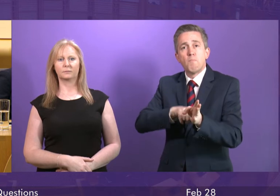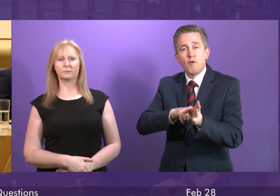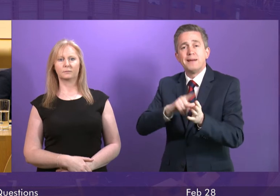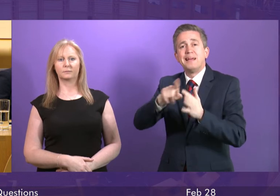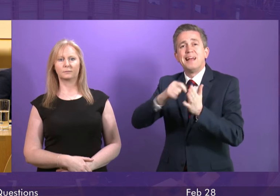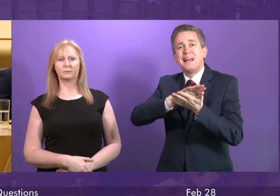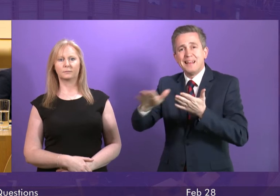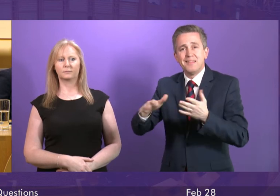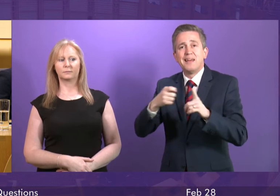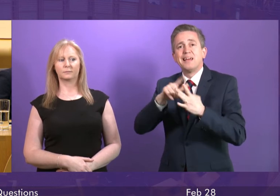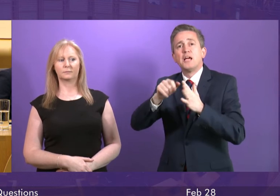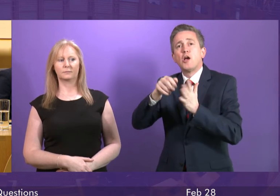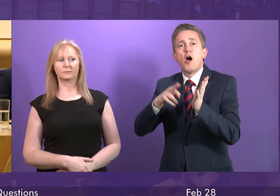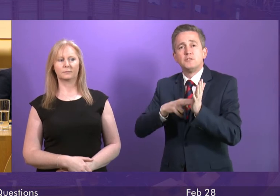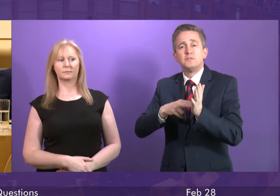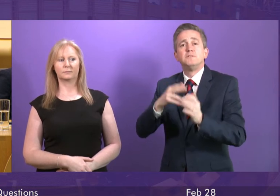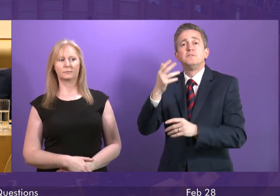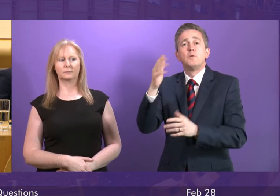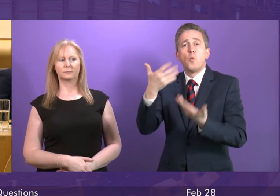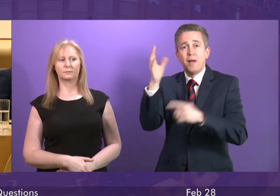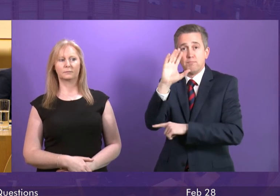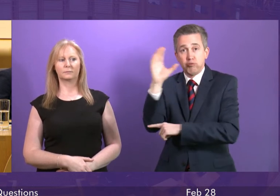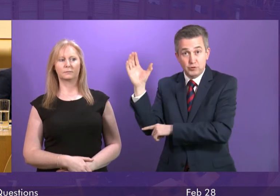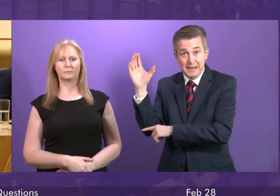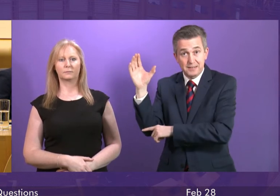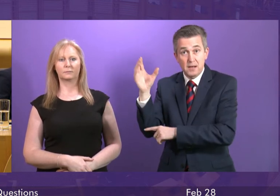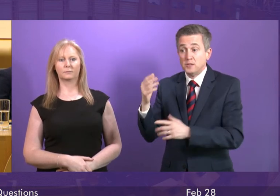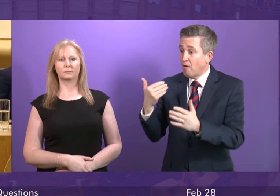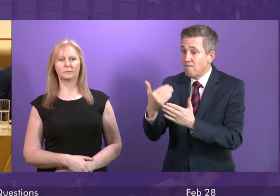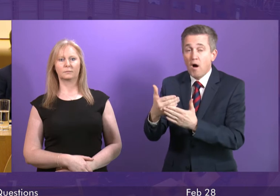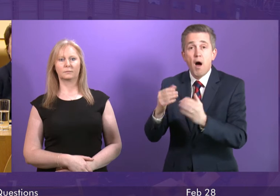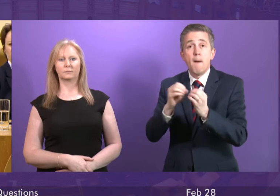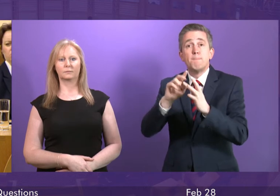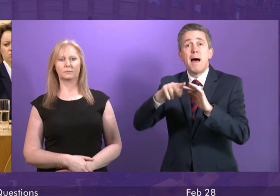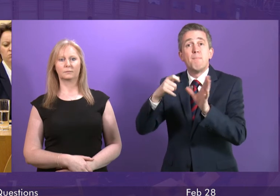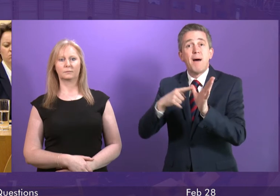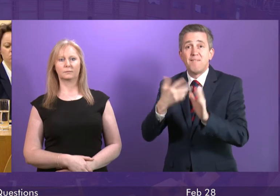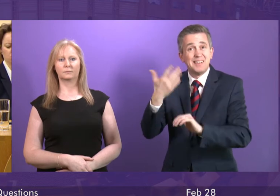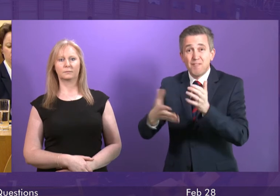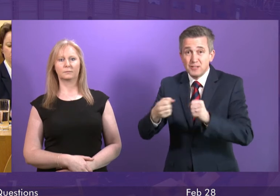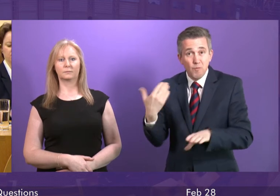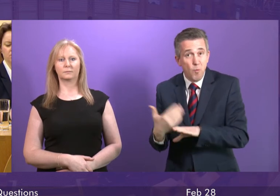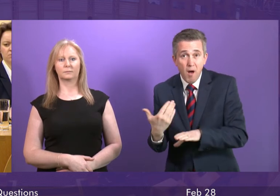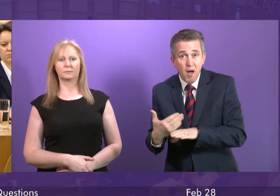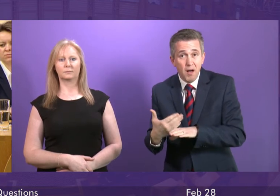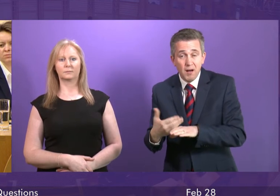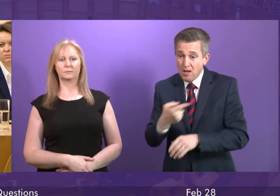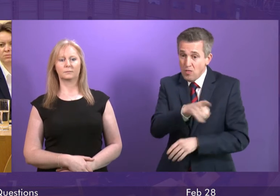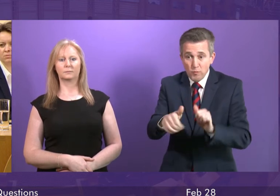projects were announced and so far BIFAB have received no work. It is over a year since the yards, which were on the brink of closure, were purchased